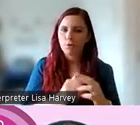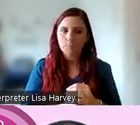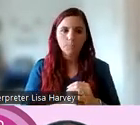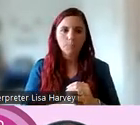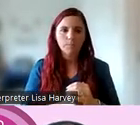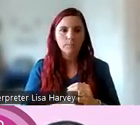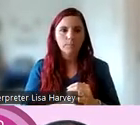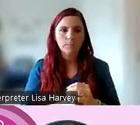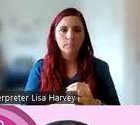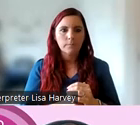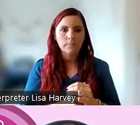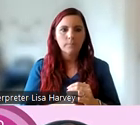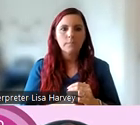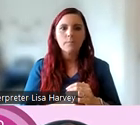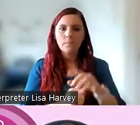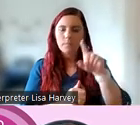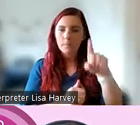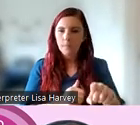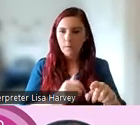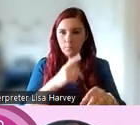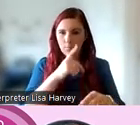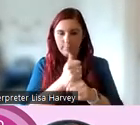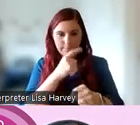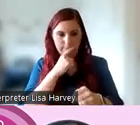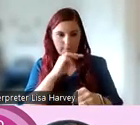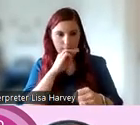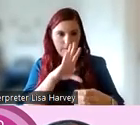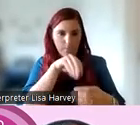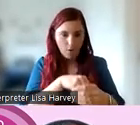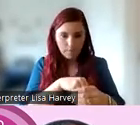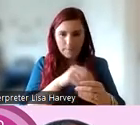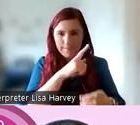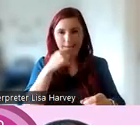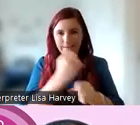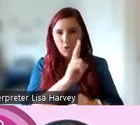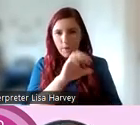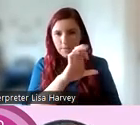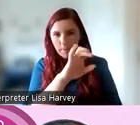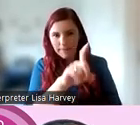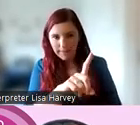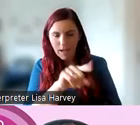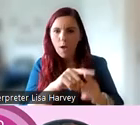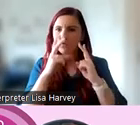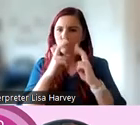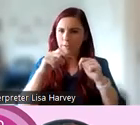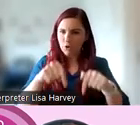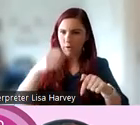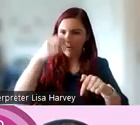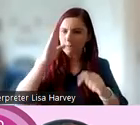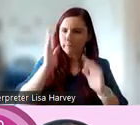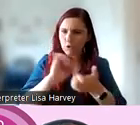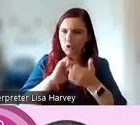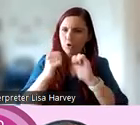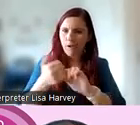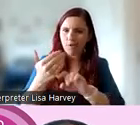In addition to the rights around meaningful involvement and engagement set out in the UNCRPD, the research landscape in Ireland has changed substantially over the past